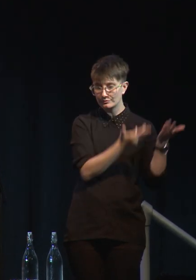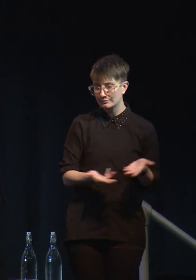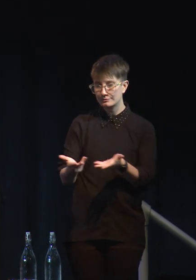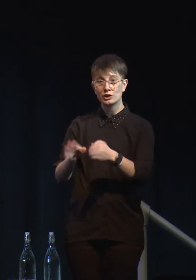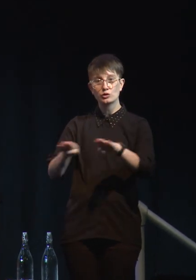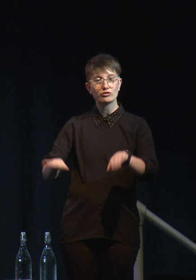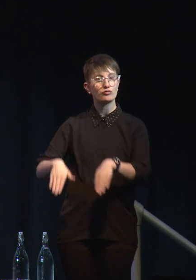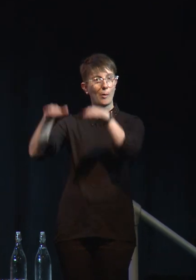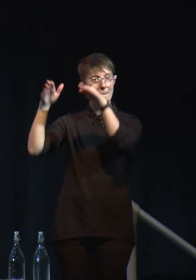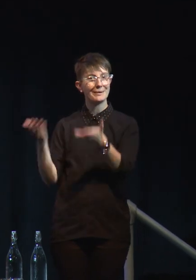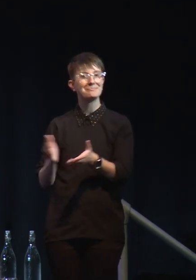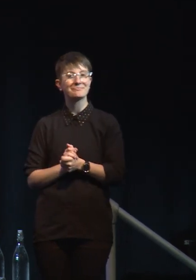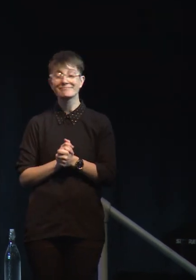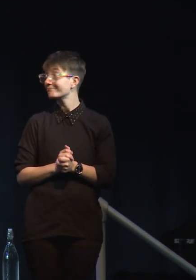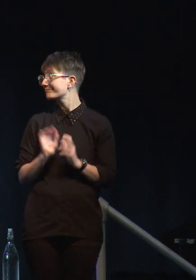She said it best.